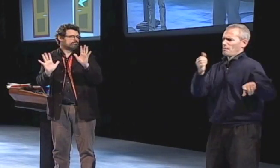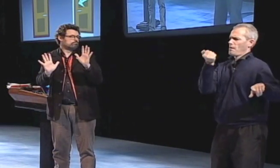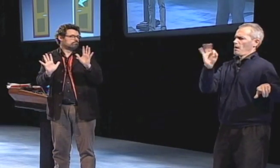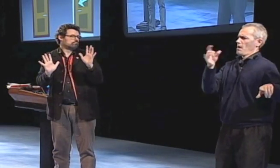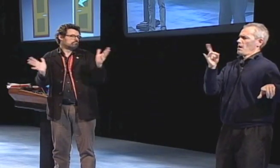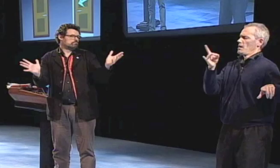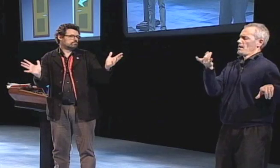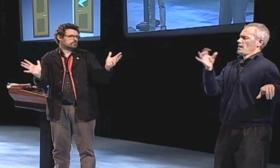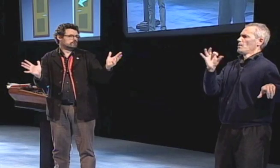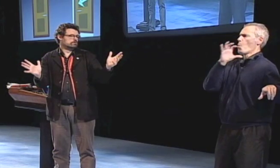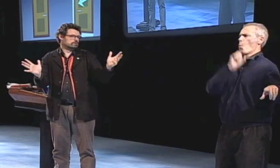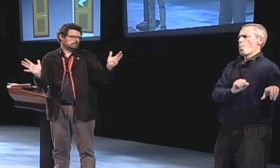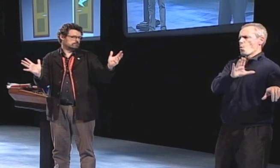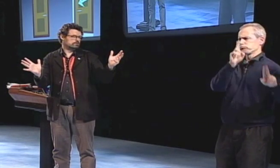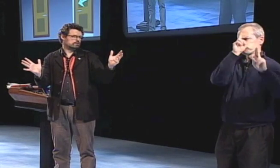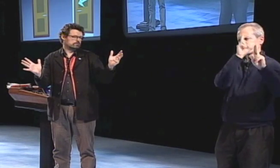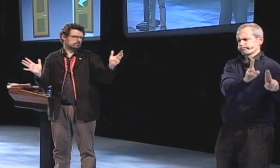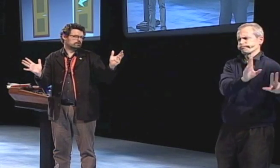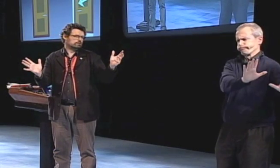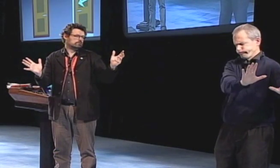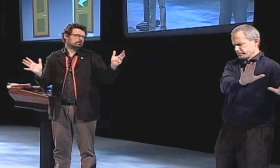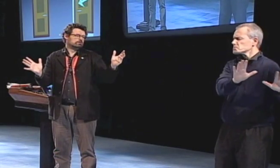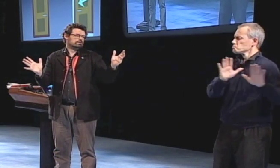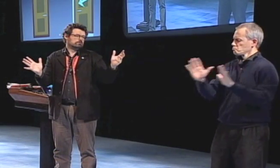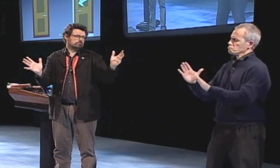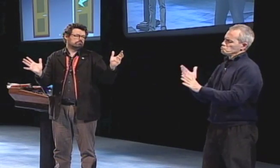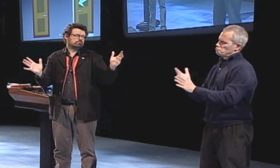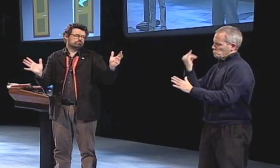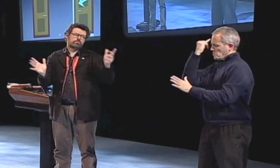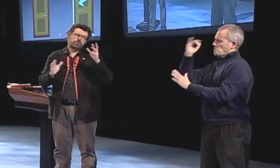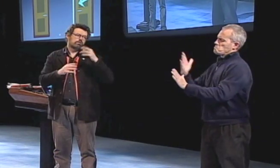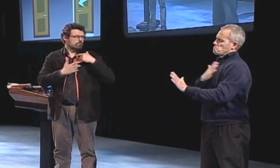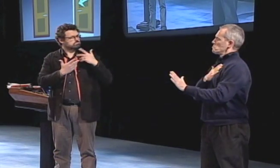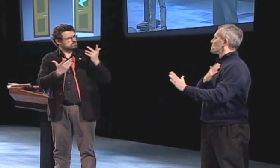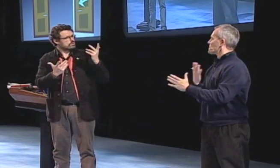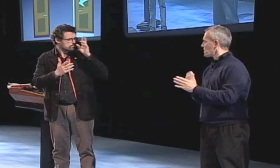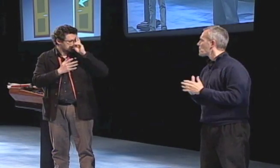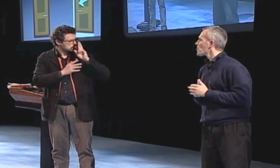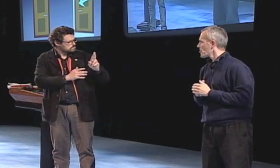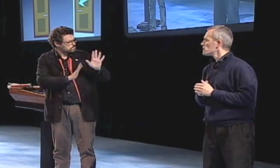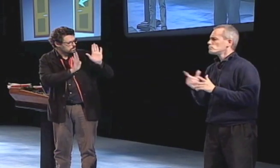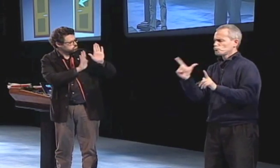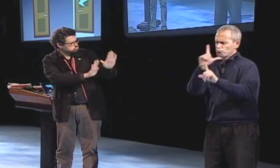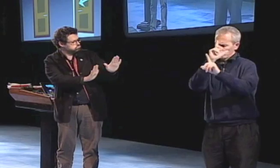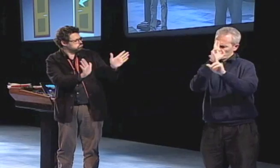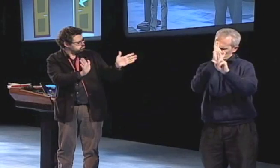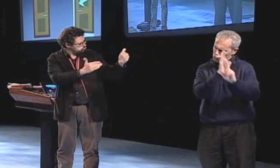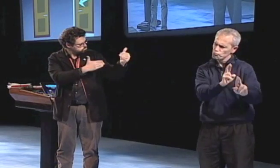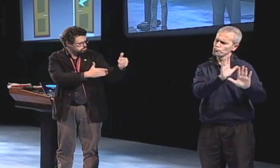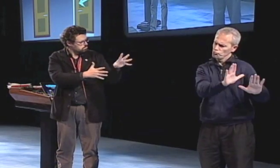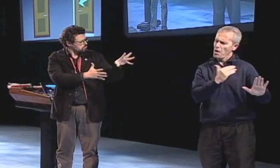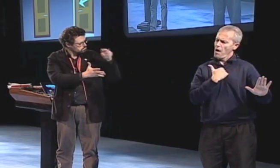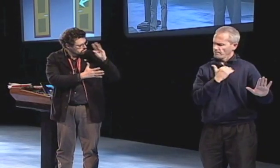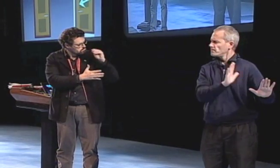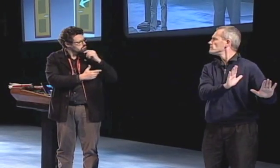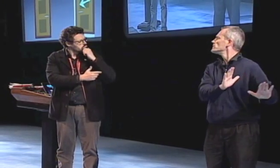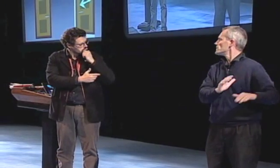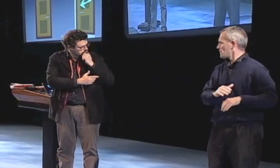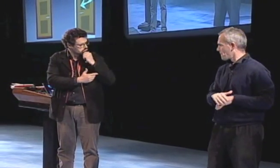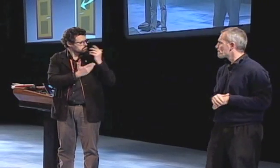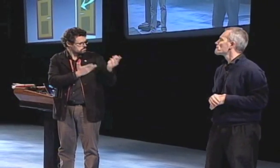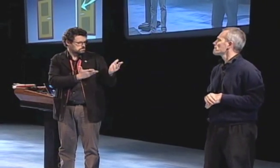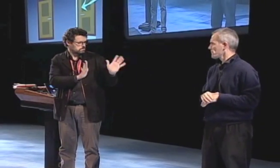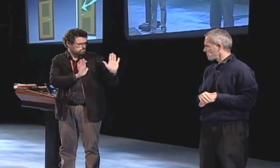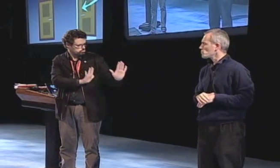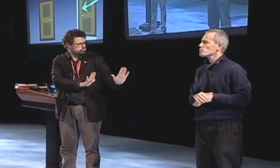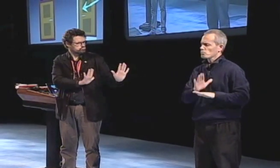mine was written in 2009 theirs was in 1989 so theirs was the original and